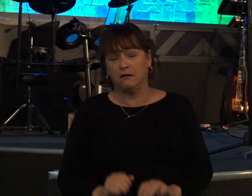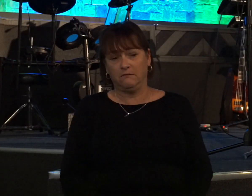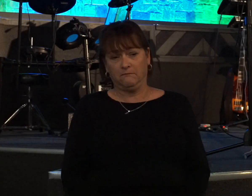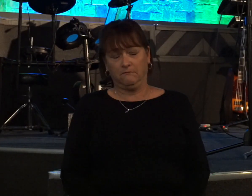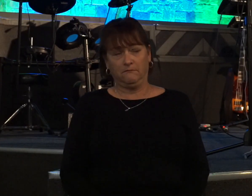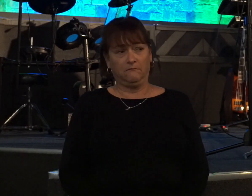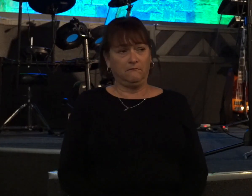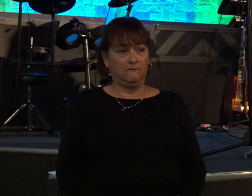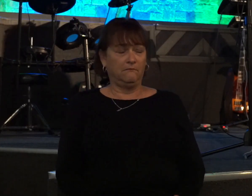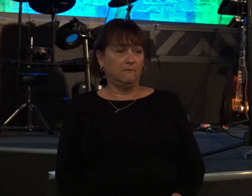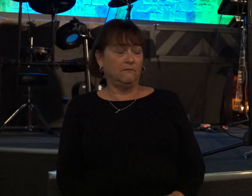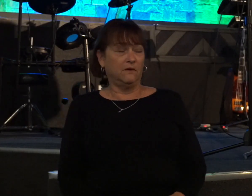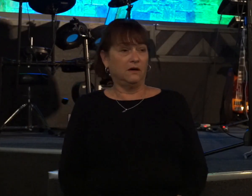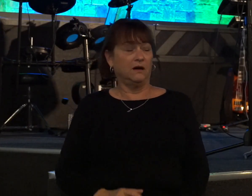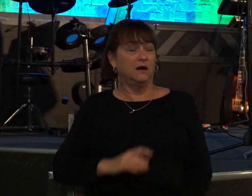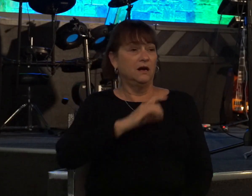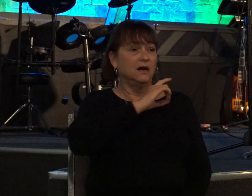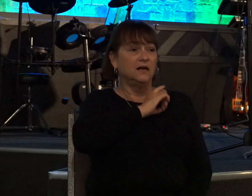see david didn't know this was a parable